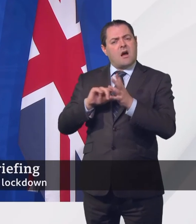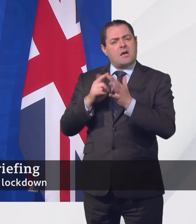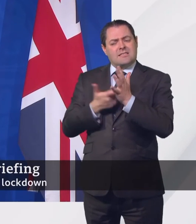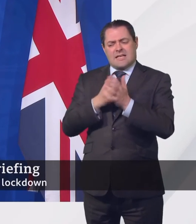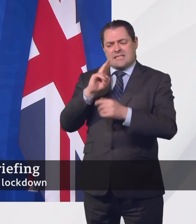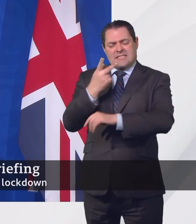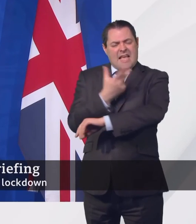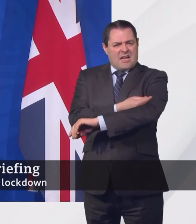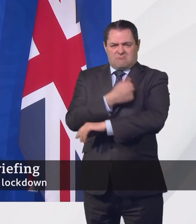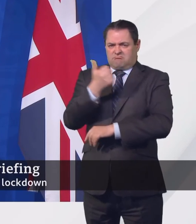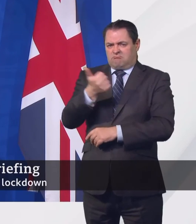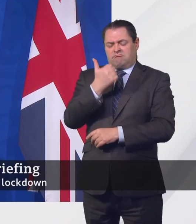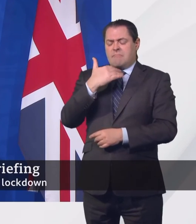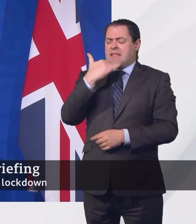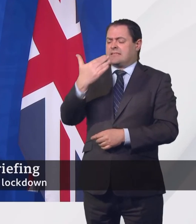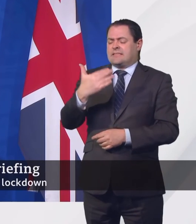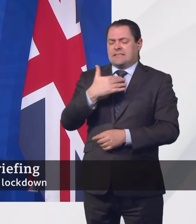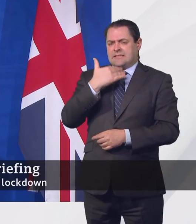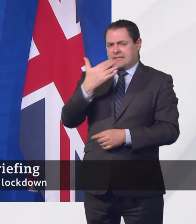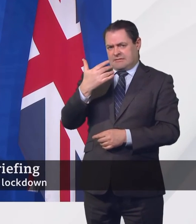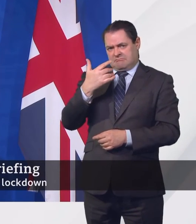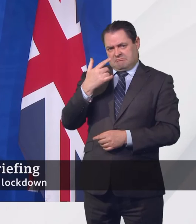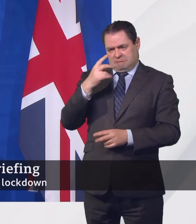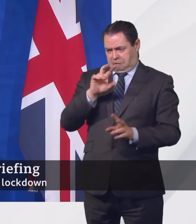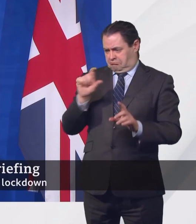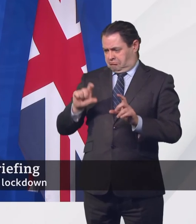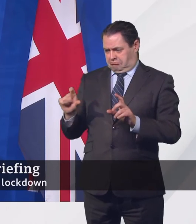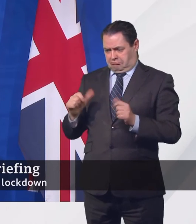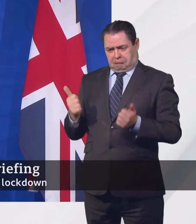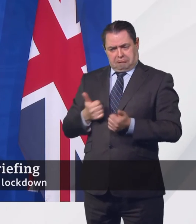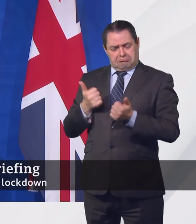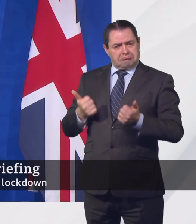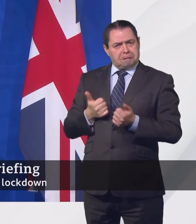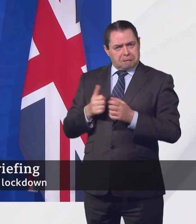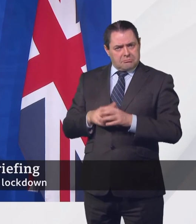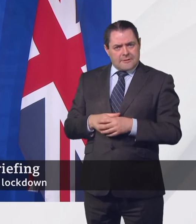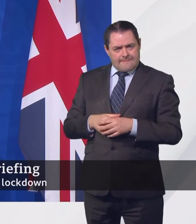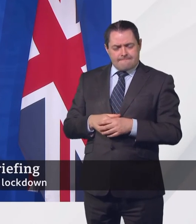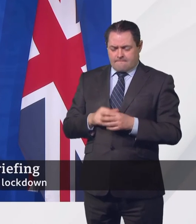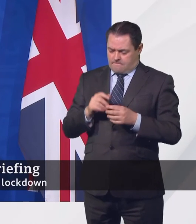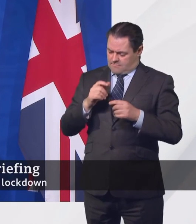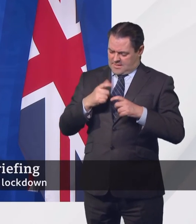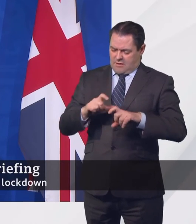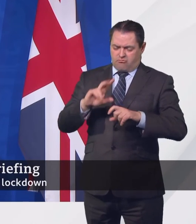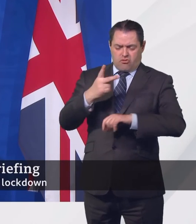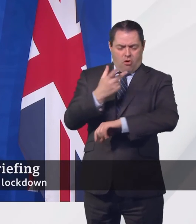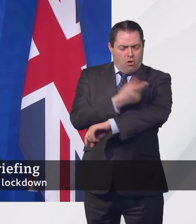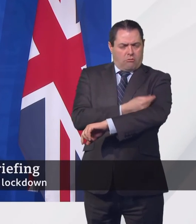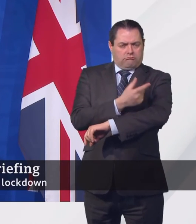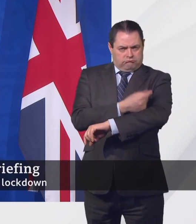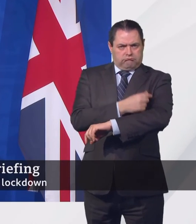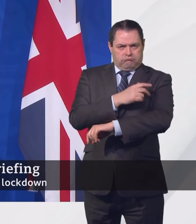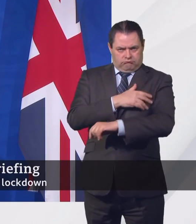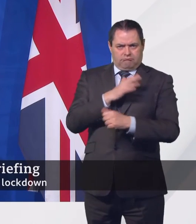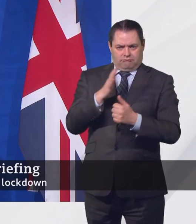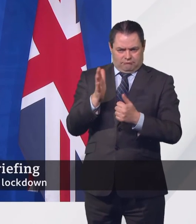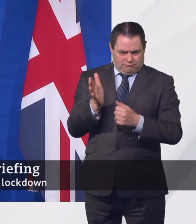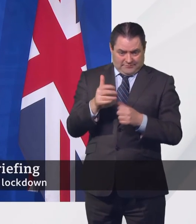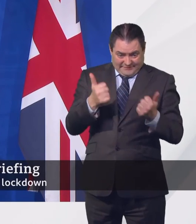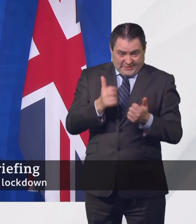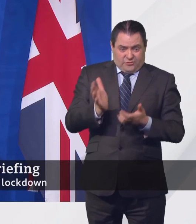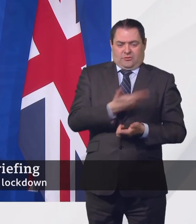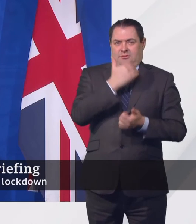dose as far as we can see at the moment and we're going to continue to roll that out and